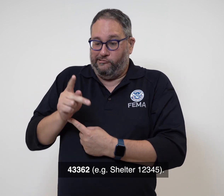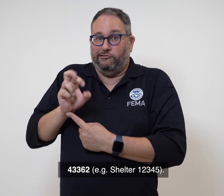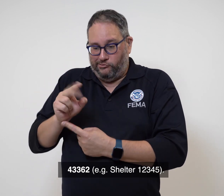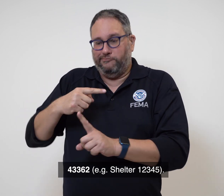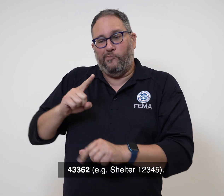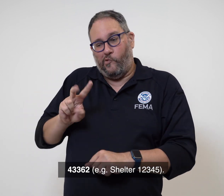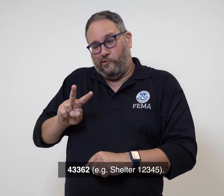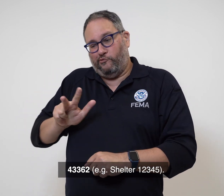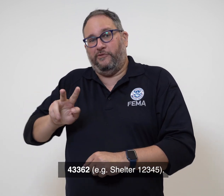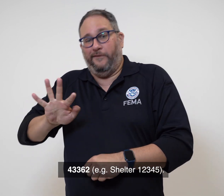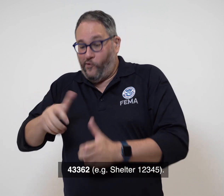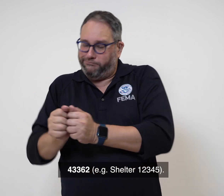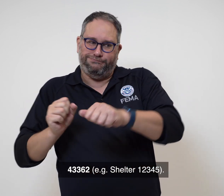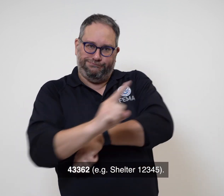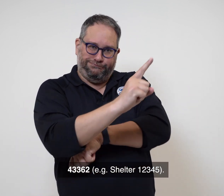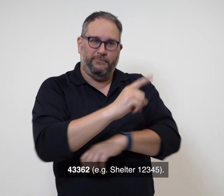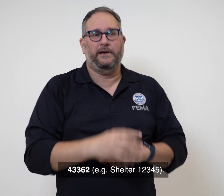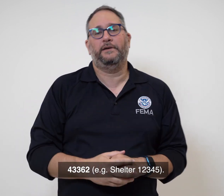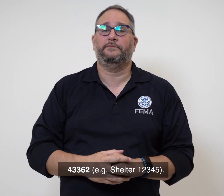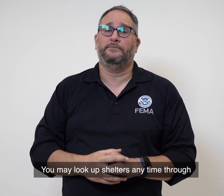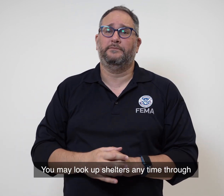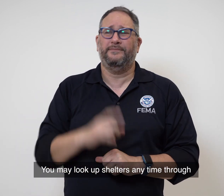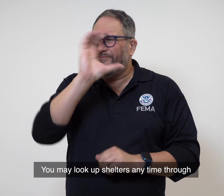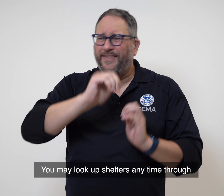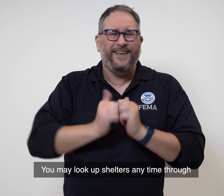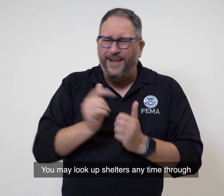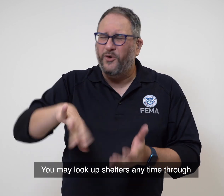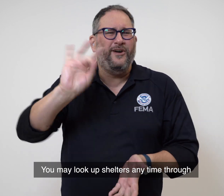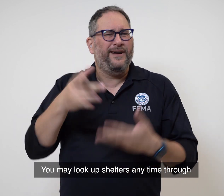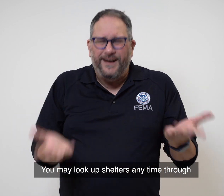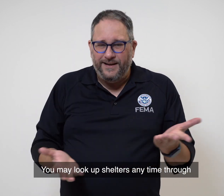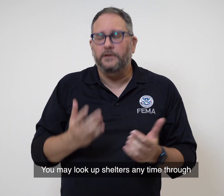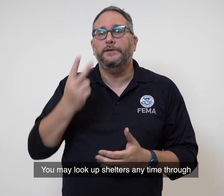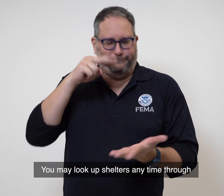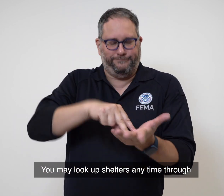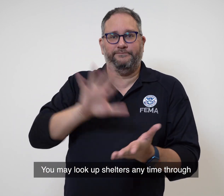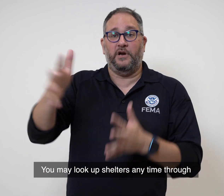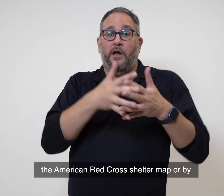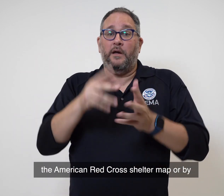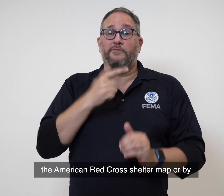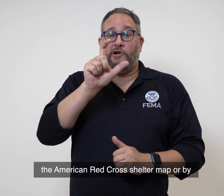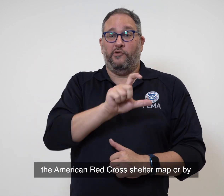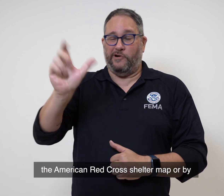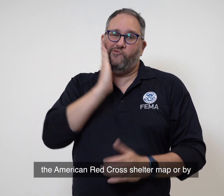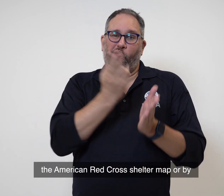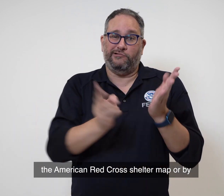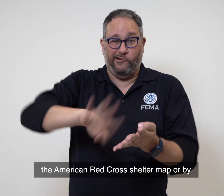text SHELTER12345. You may look up shelters anytime through the American Red Cross shelter